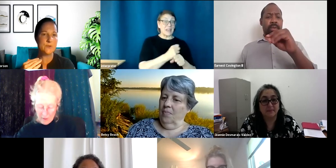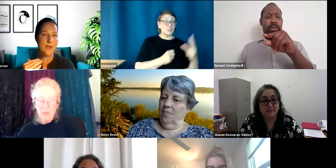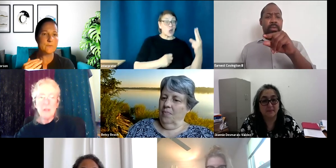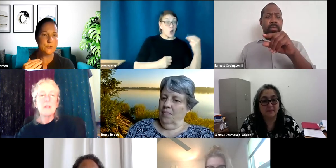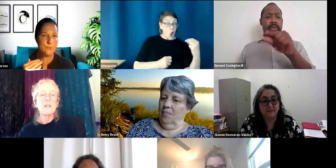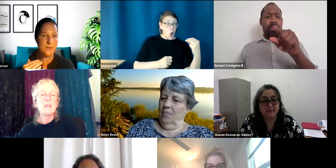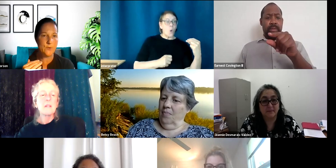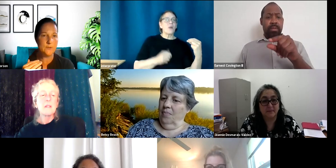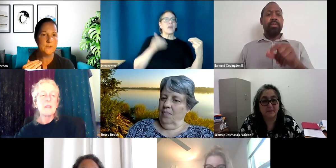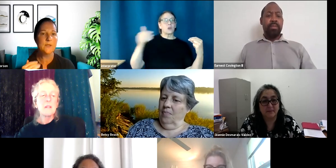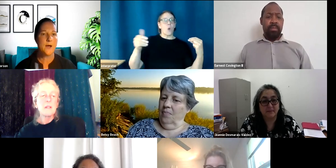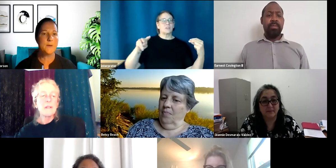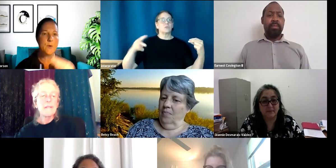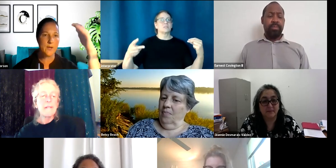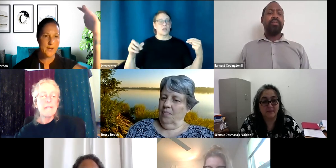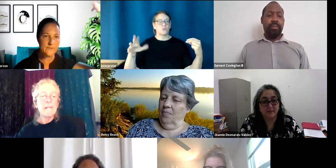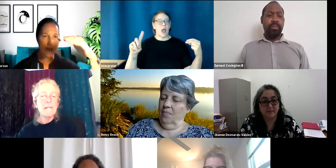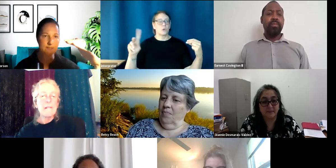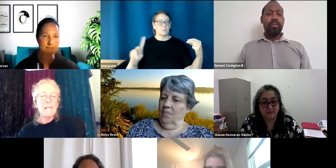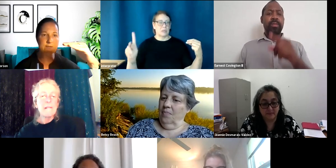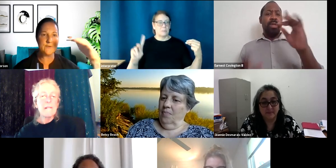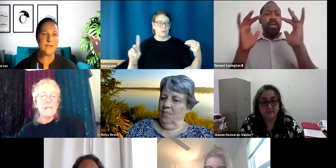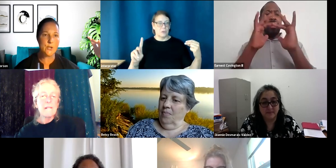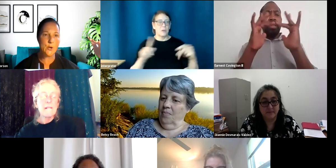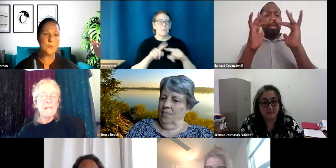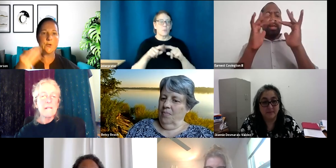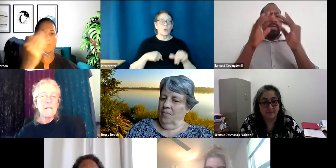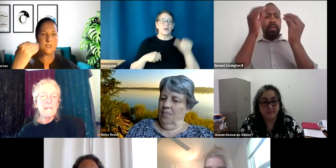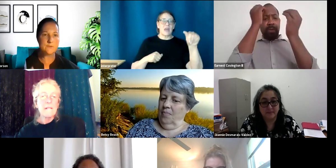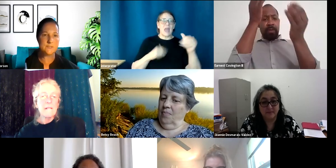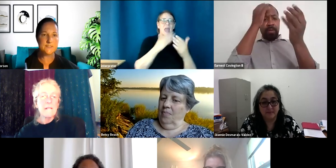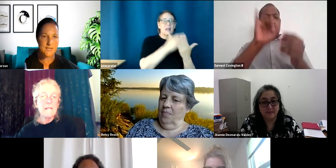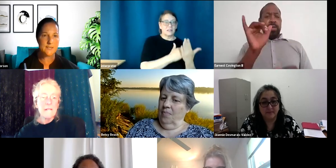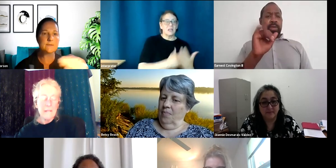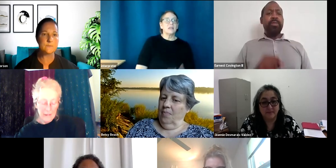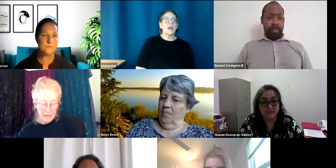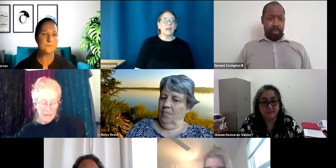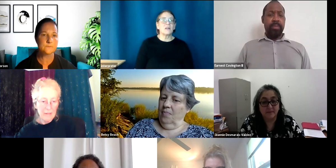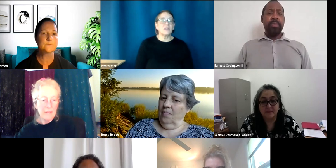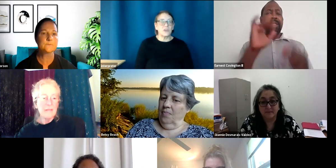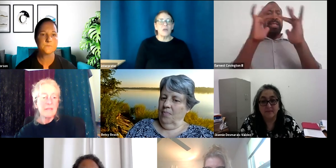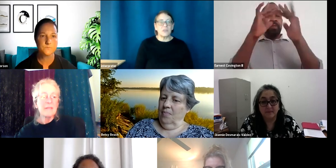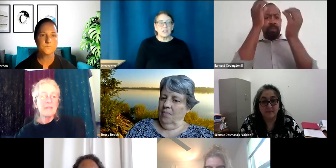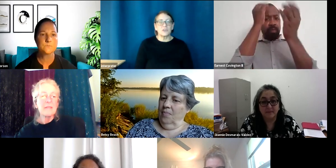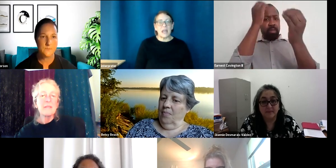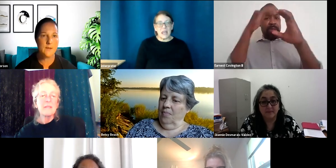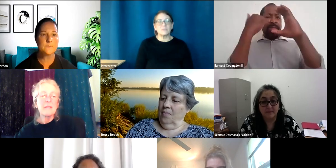the round two people. Um, but we'll have the a list. And if you get a no, you can reach out to the second. Yeah. And I'll need their contact, their name,